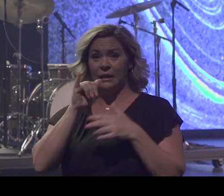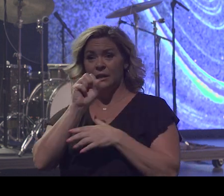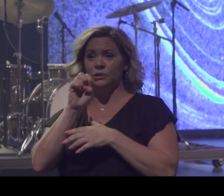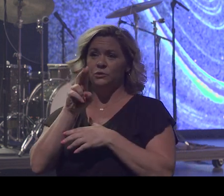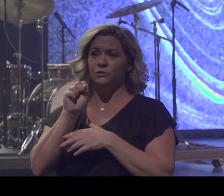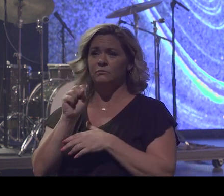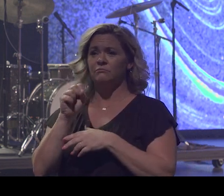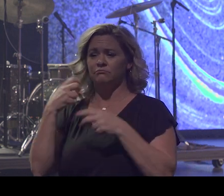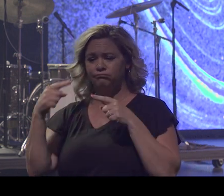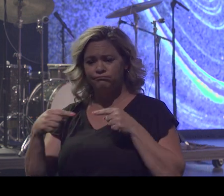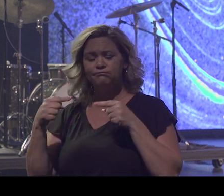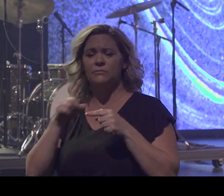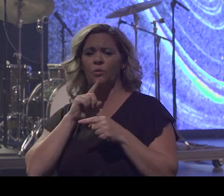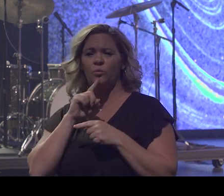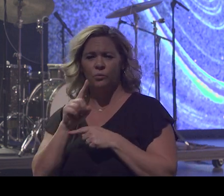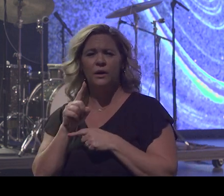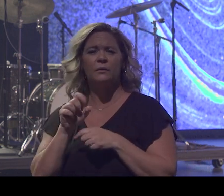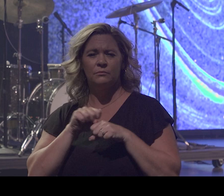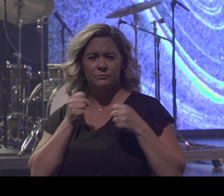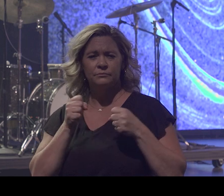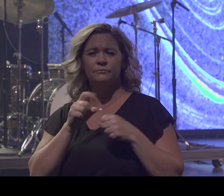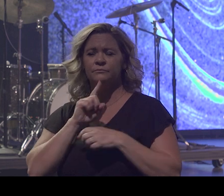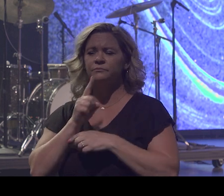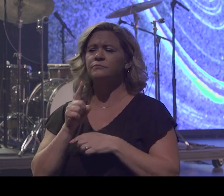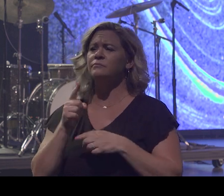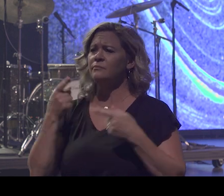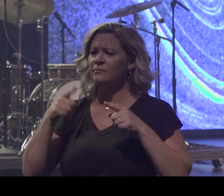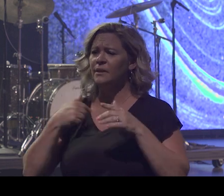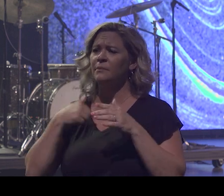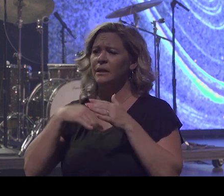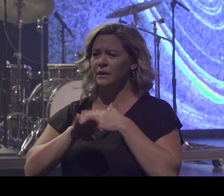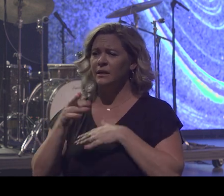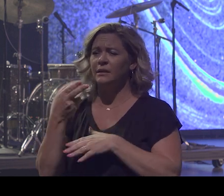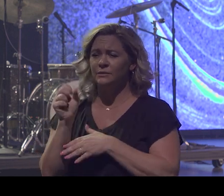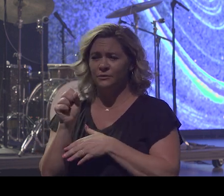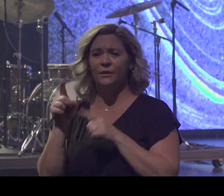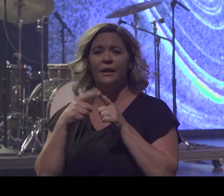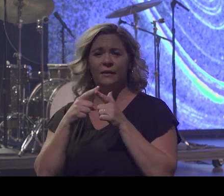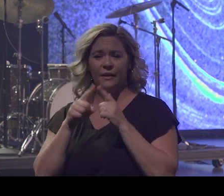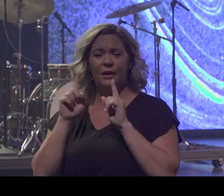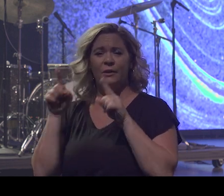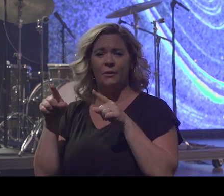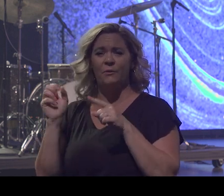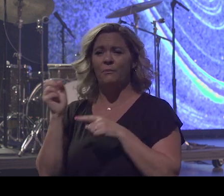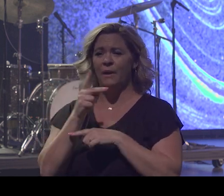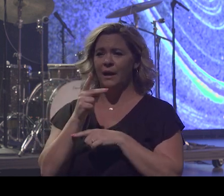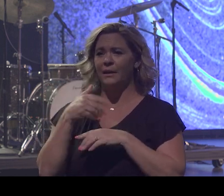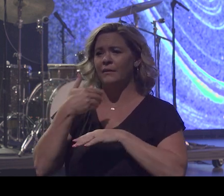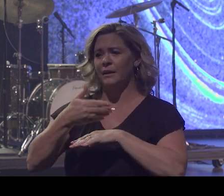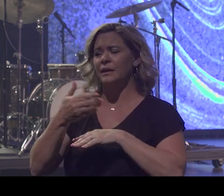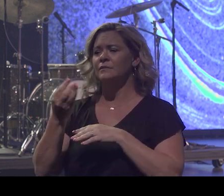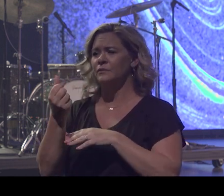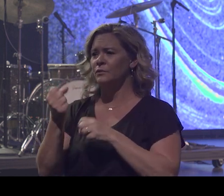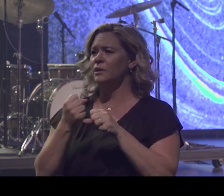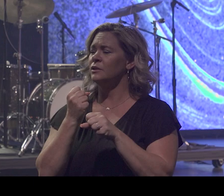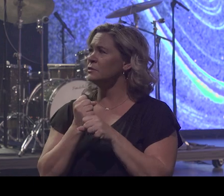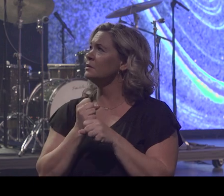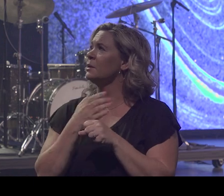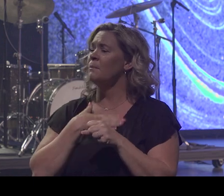And that happened to me in high school and then I go on to go back in the next couple years and then my senior year, I